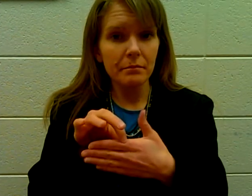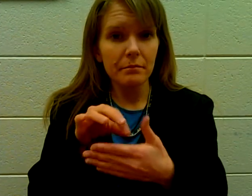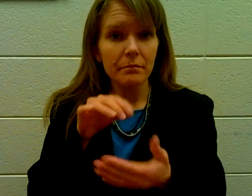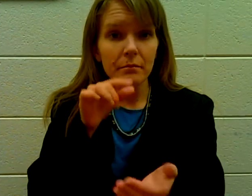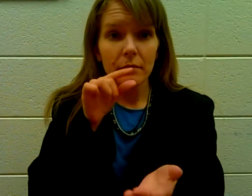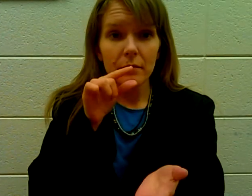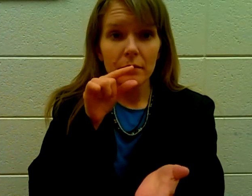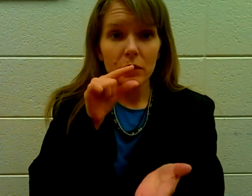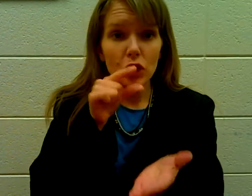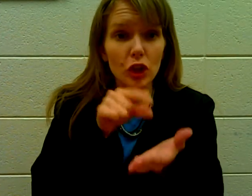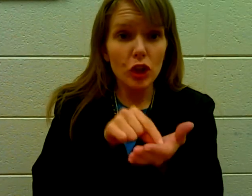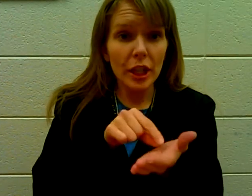Chicken.